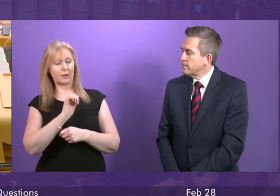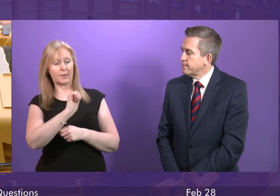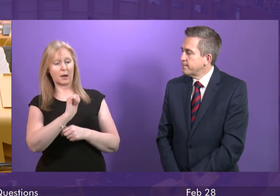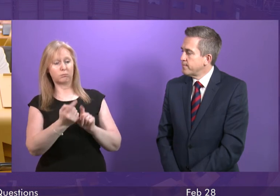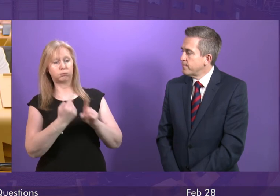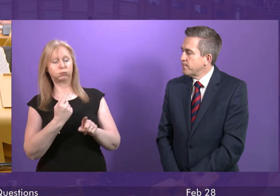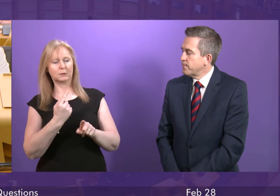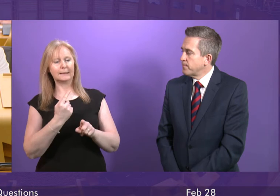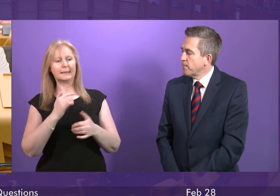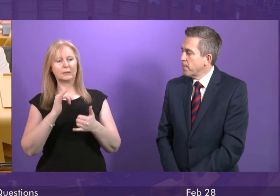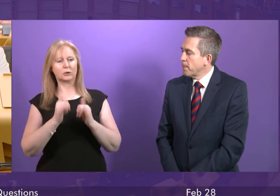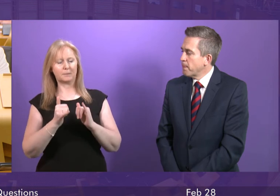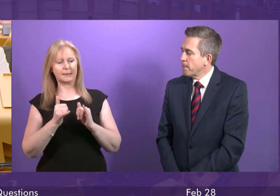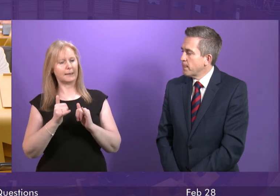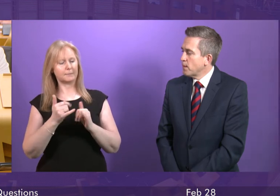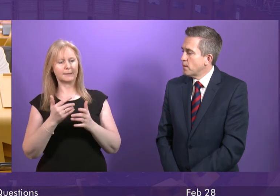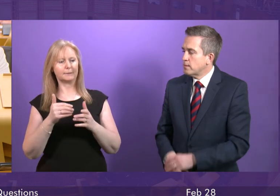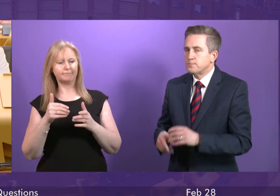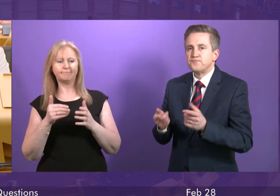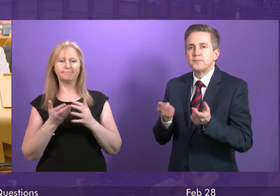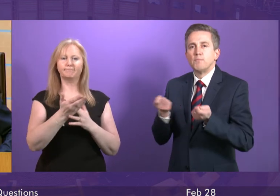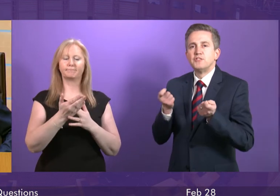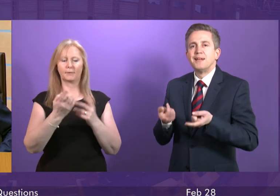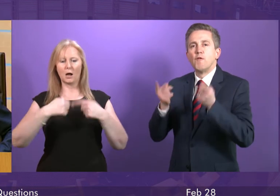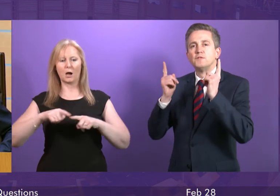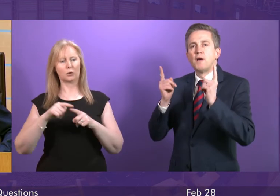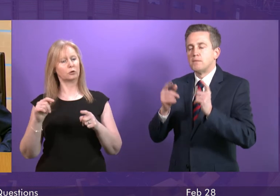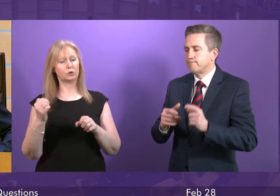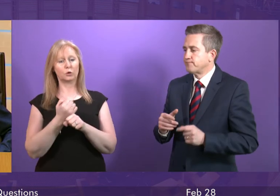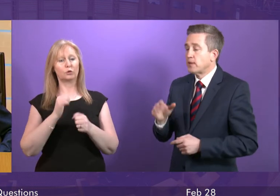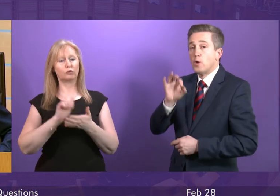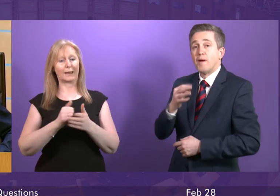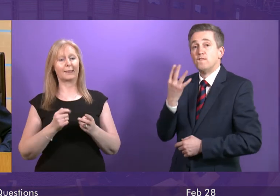sometimes get in the way of all of us trying to do the right thing. Question number four, Willie Rennie.